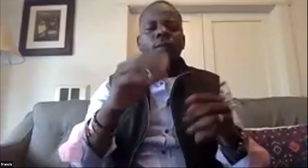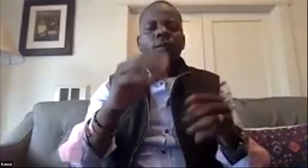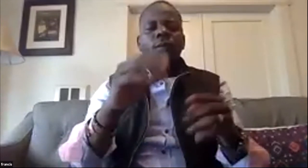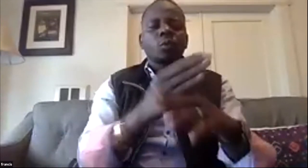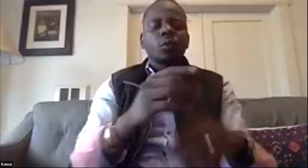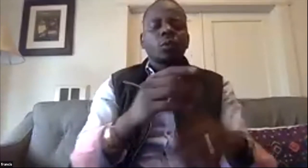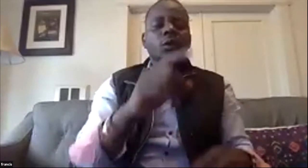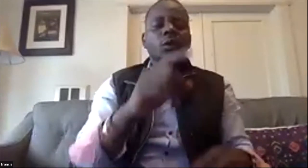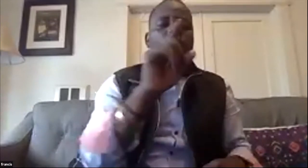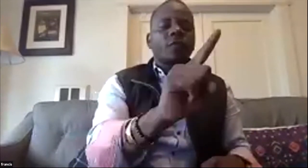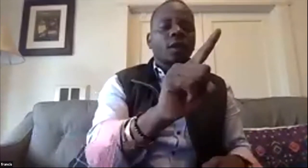12